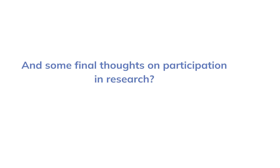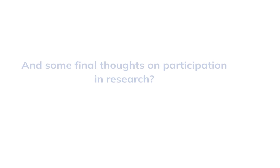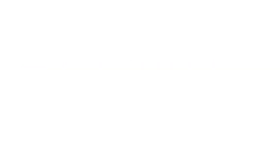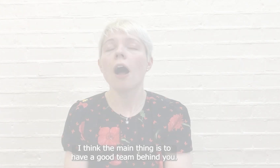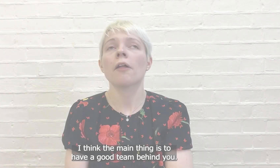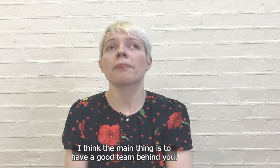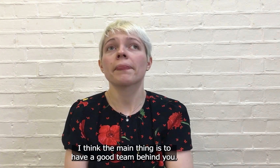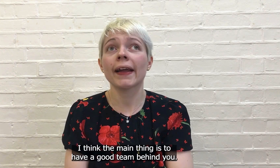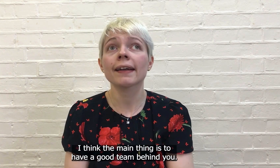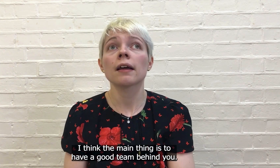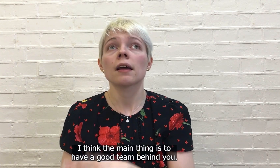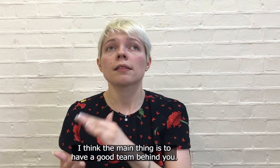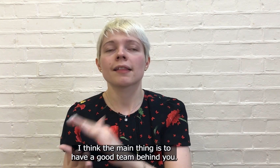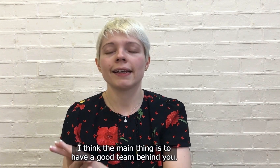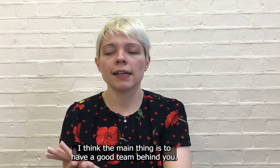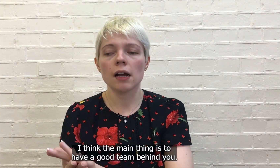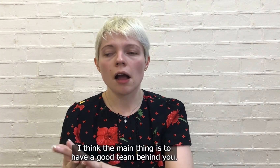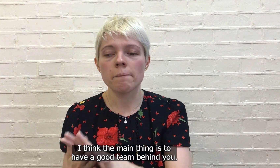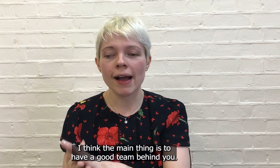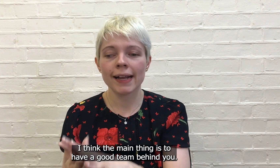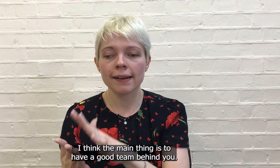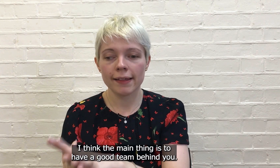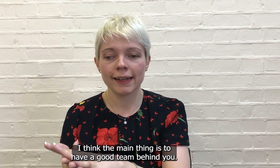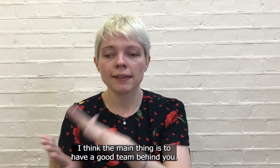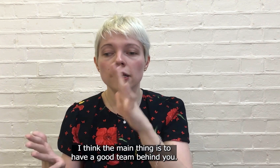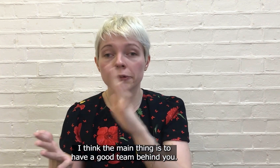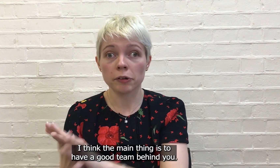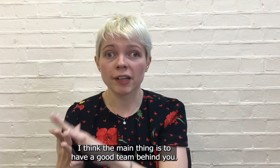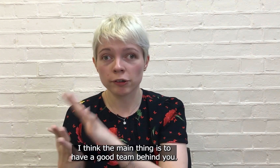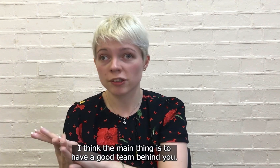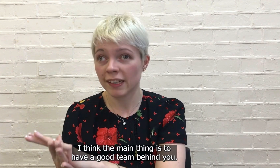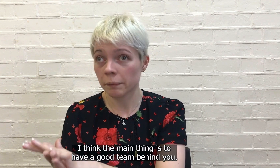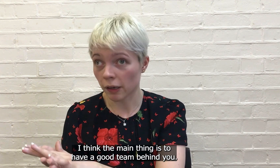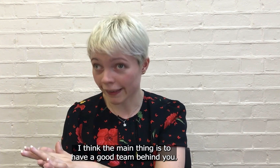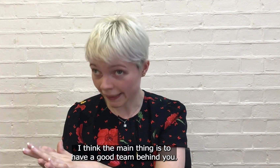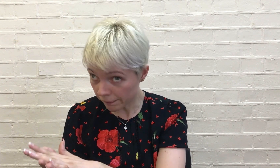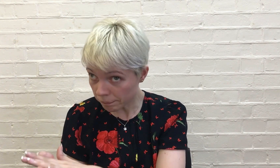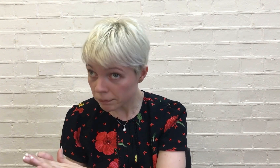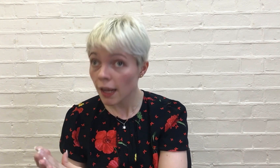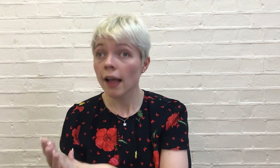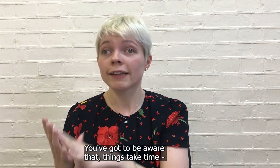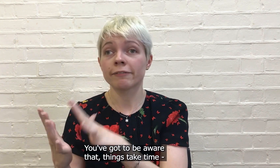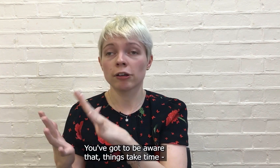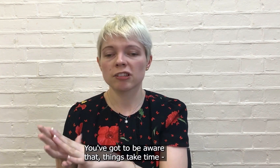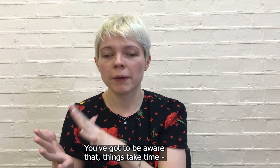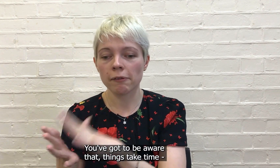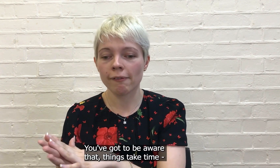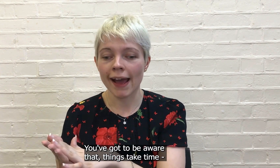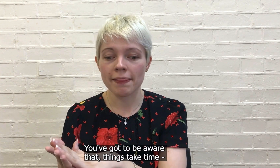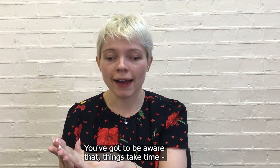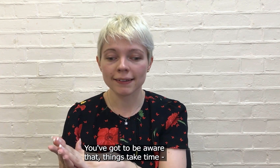I think the main thing is to have a good team behind you you've got to be aware that